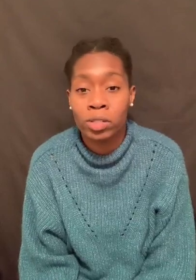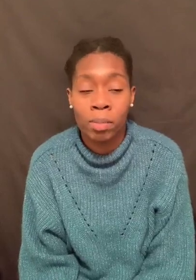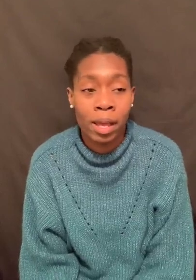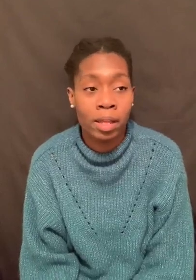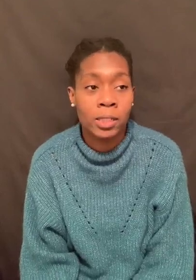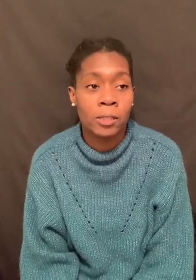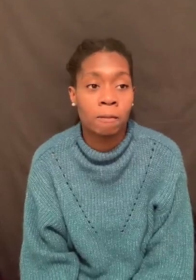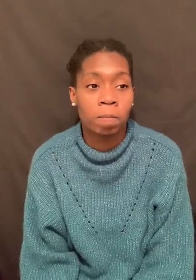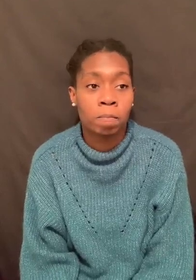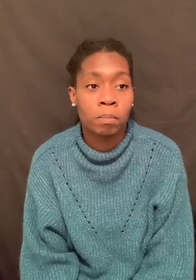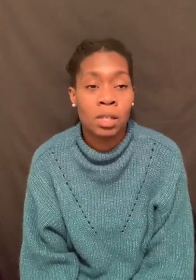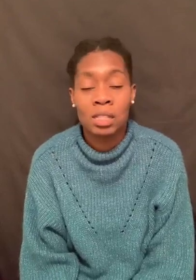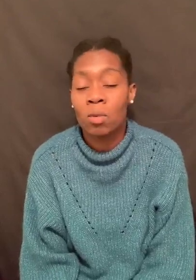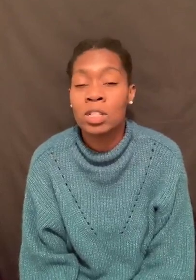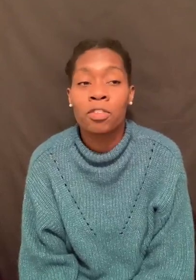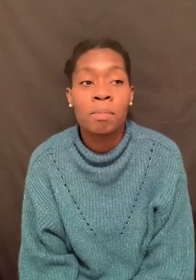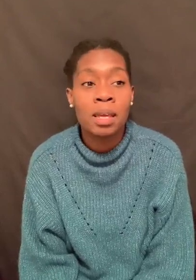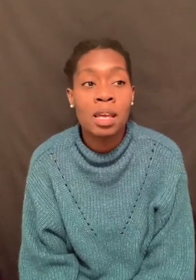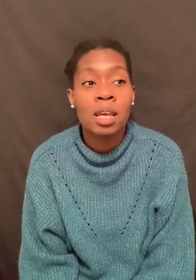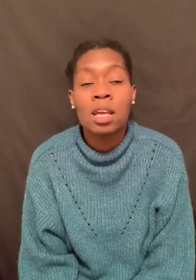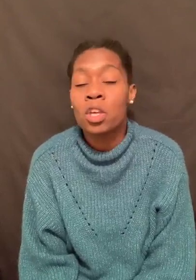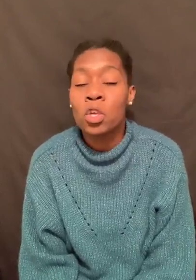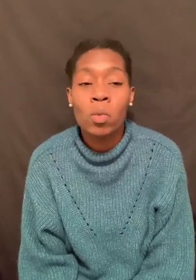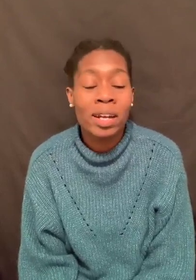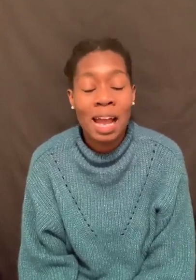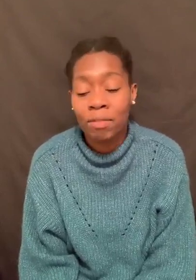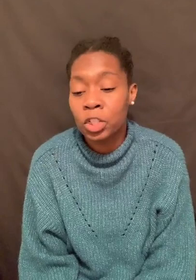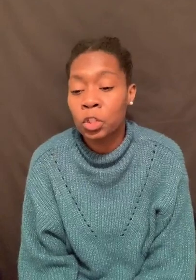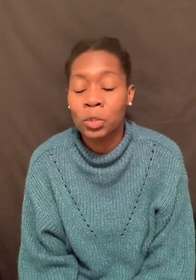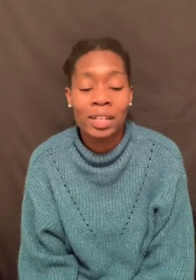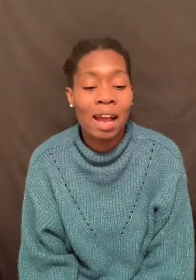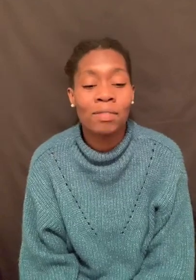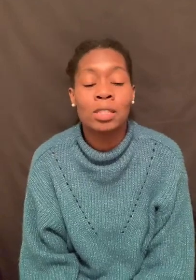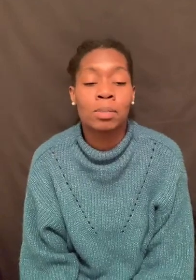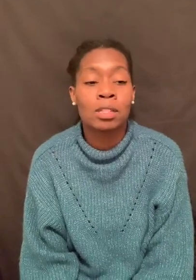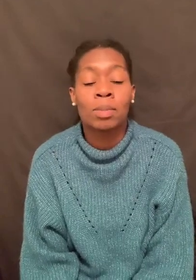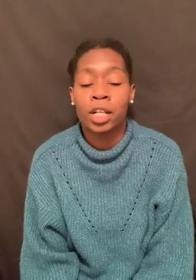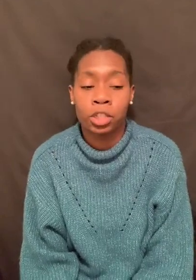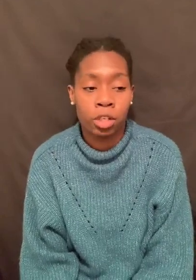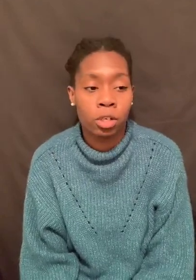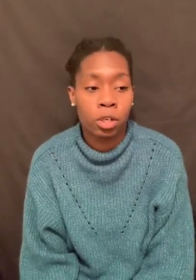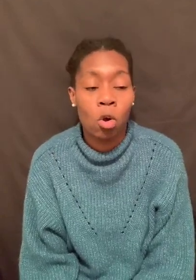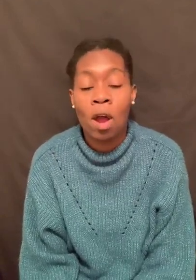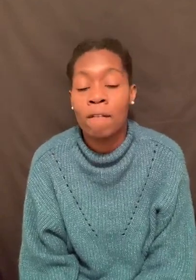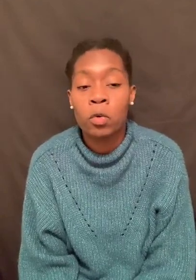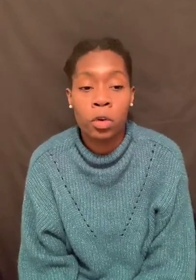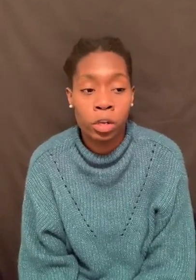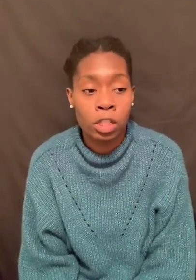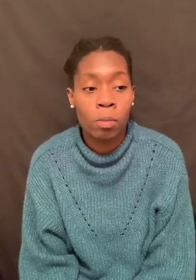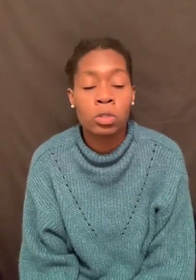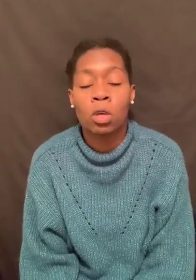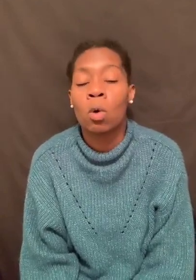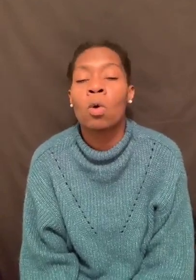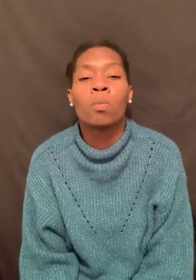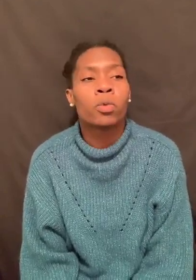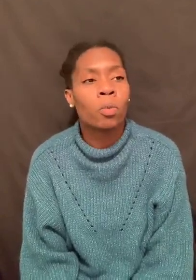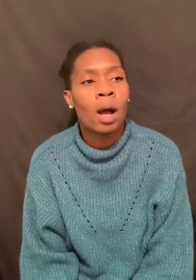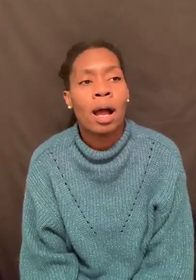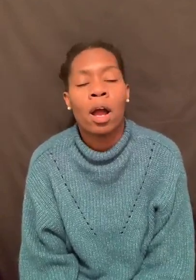wears the pants. Because if it wasn't for me, you wouldn't have these children have this pleasure or have food on your table. So, why